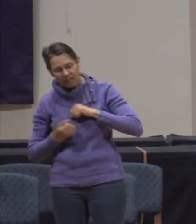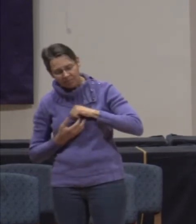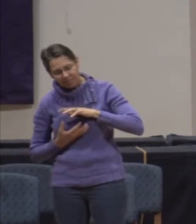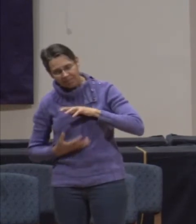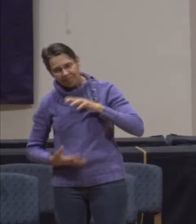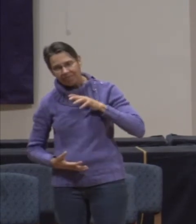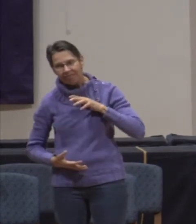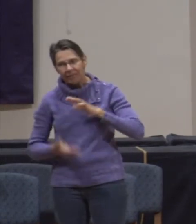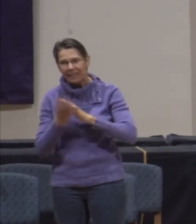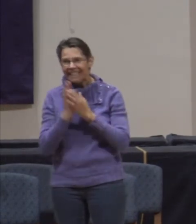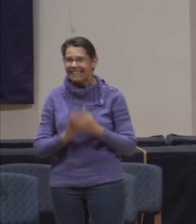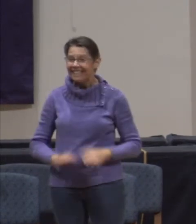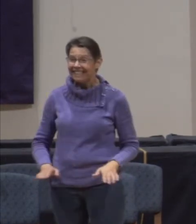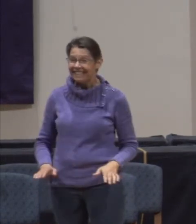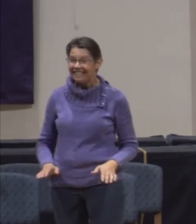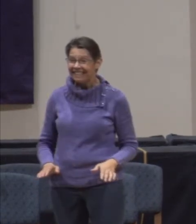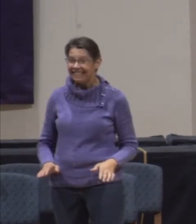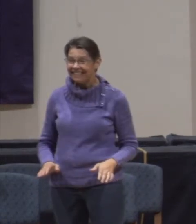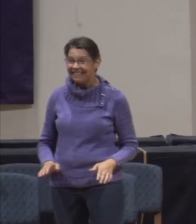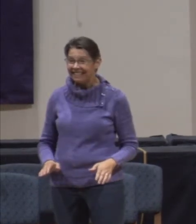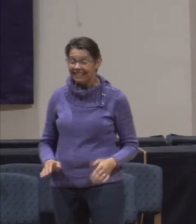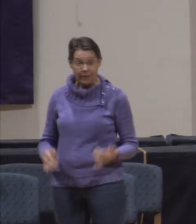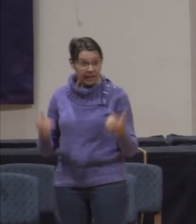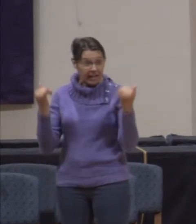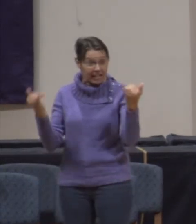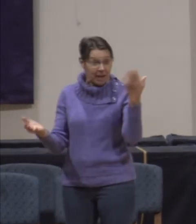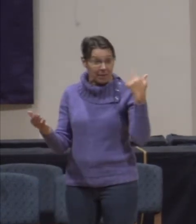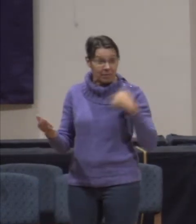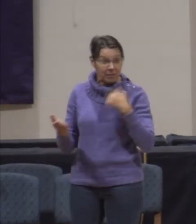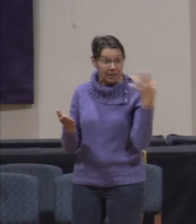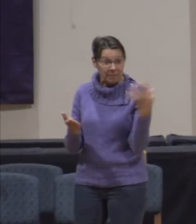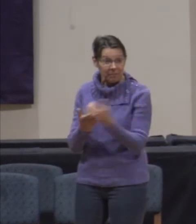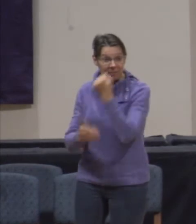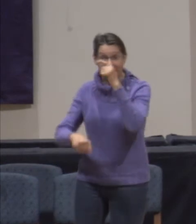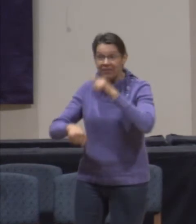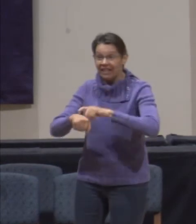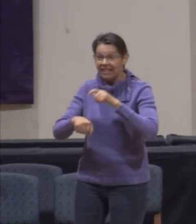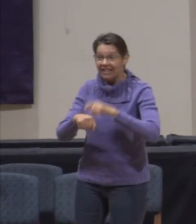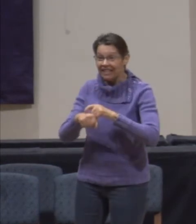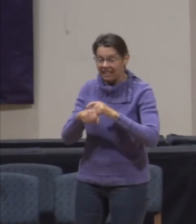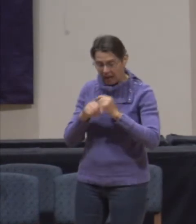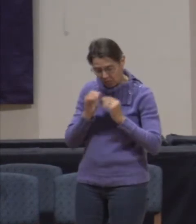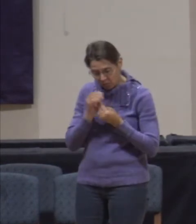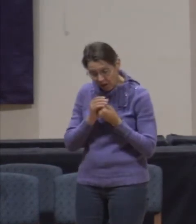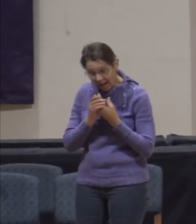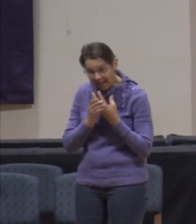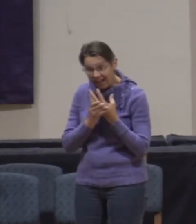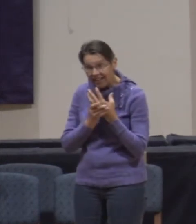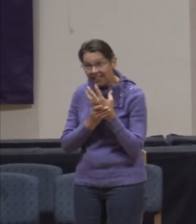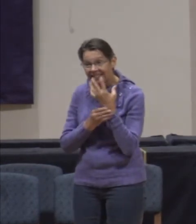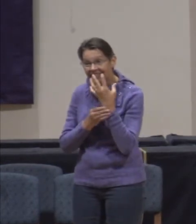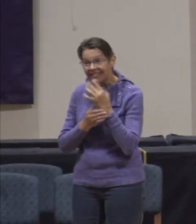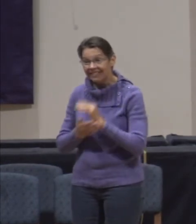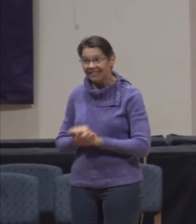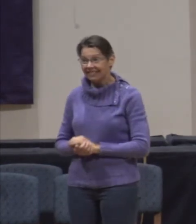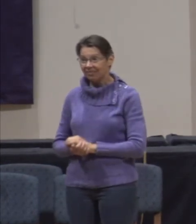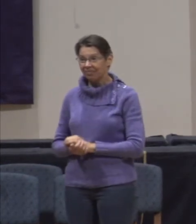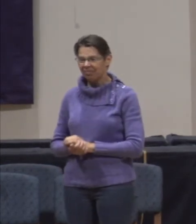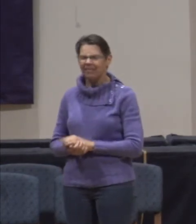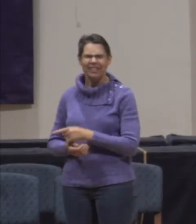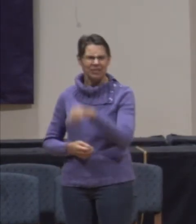Don't you just love it when your pastor spins things to try to be positive? I'm not going to stop, you know.